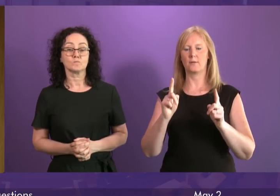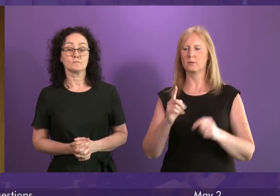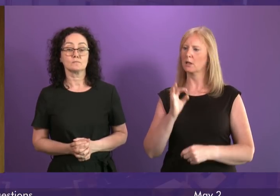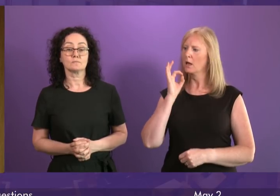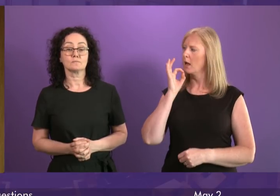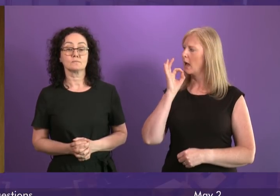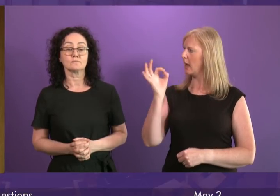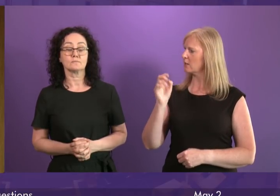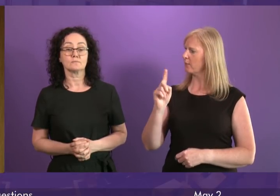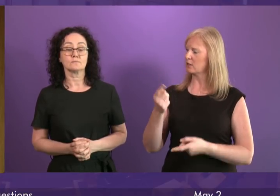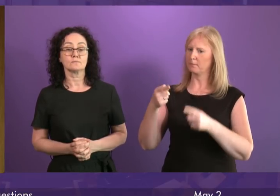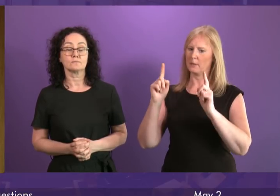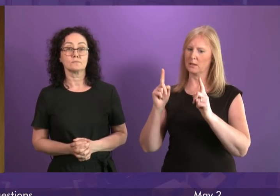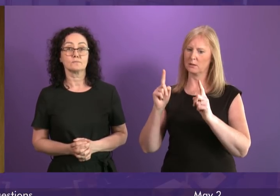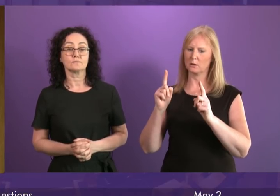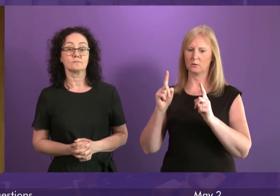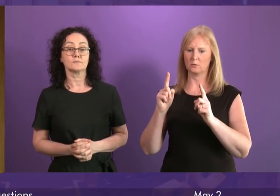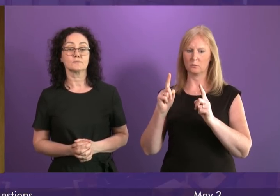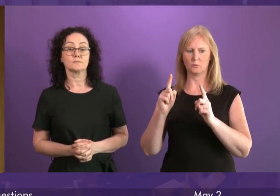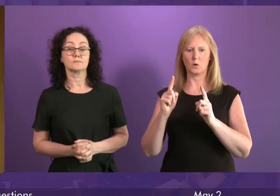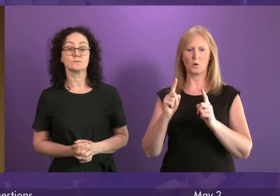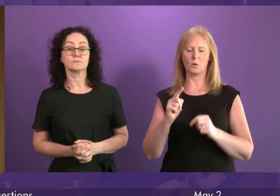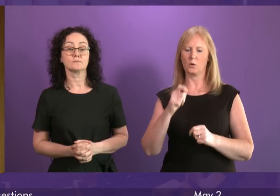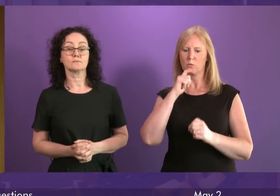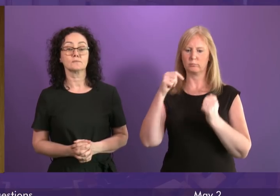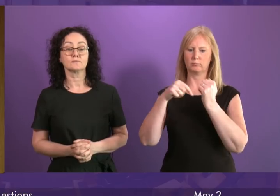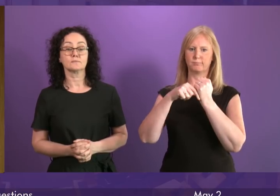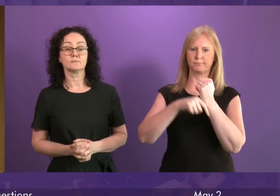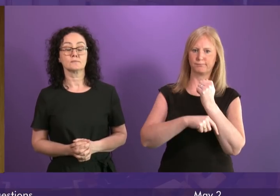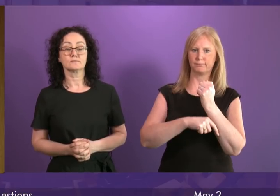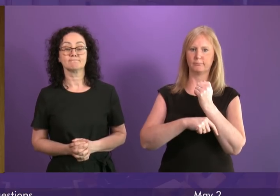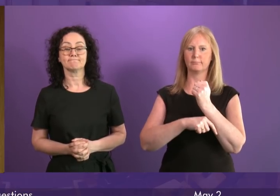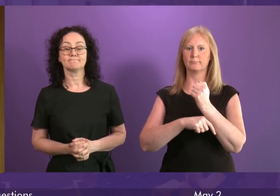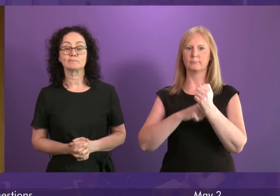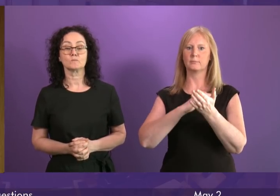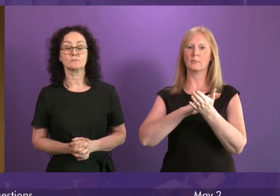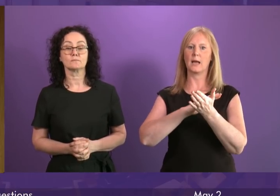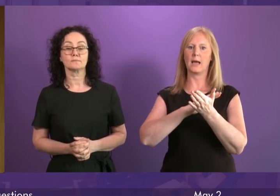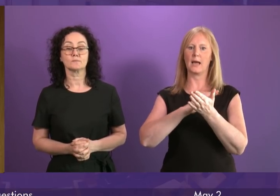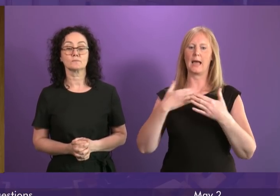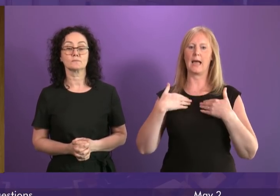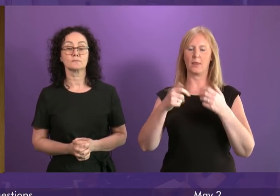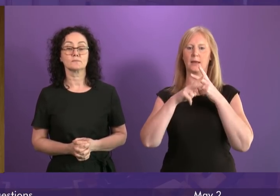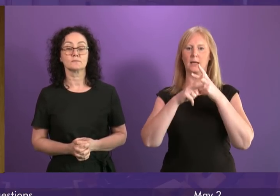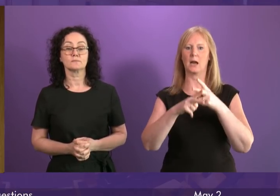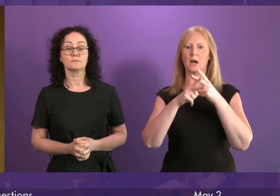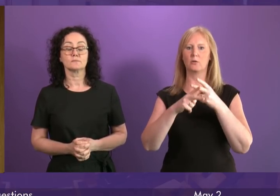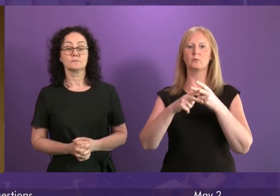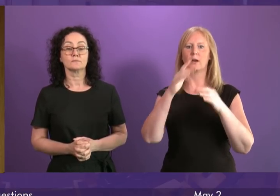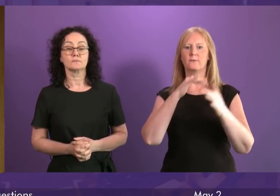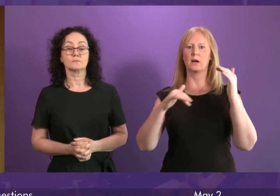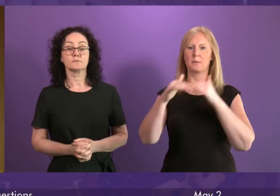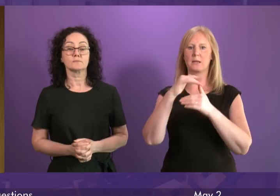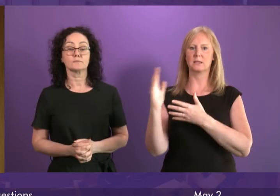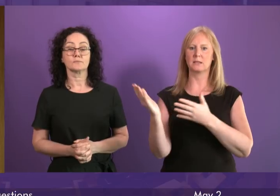Can I ask the First Minister about the consequences of the liquidation of Healthcare Environmental Services Limited last Friday and